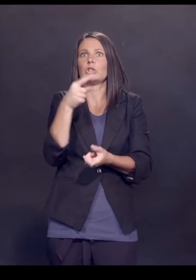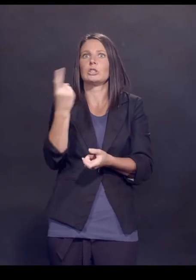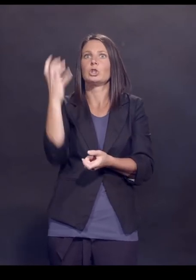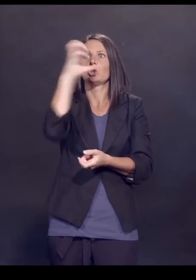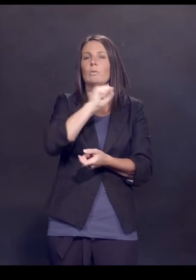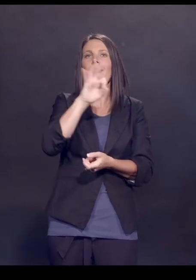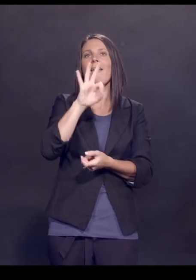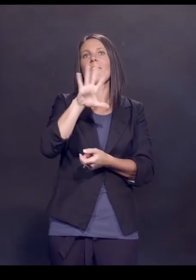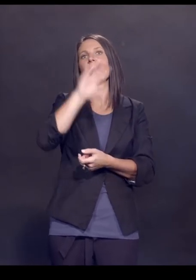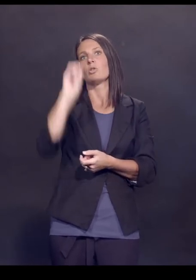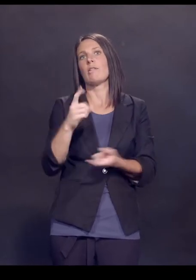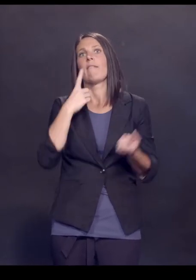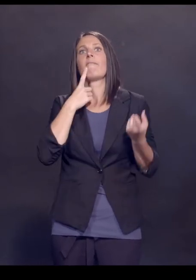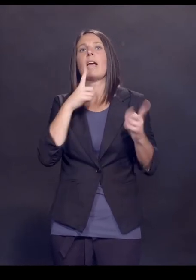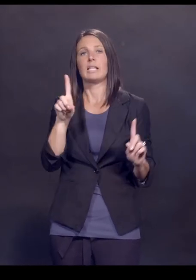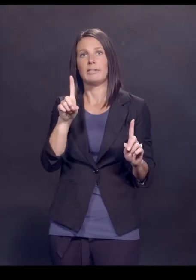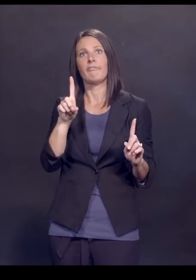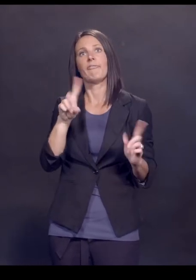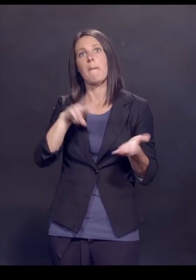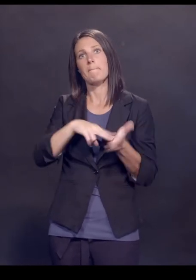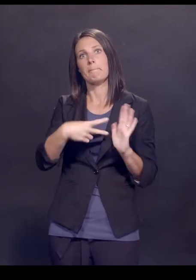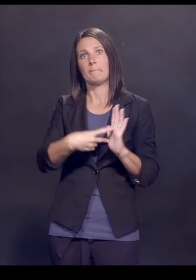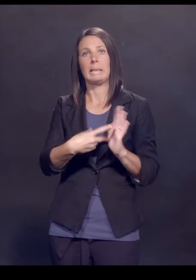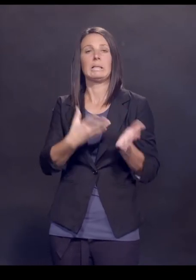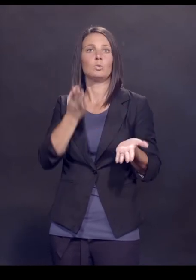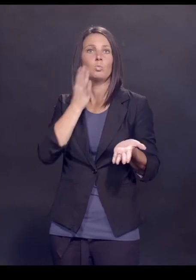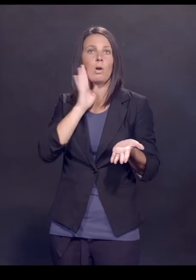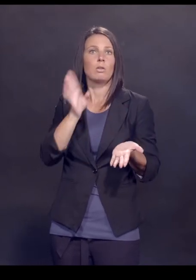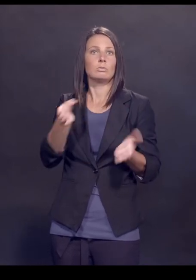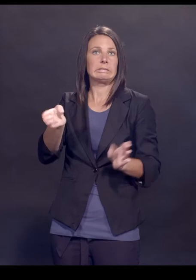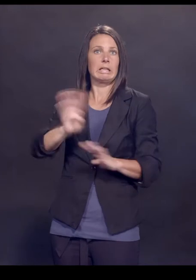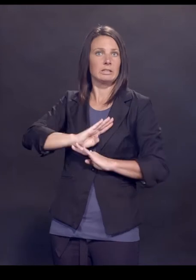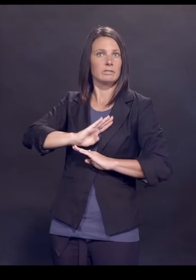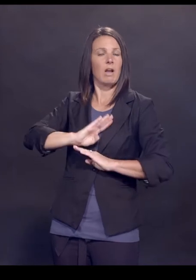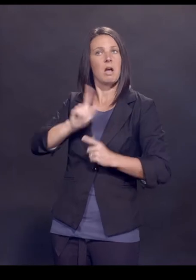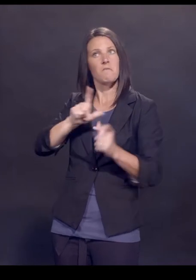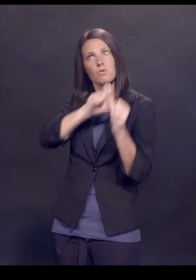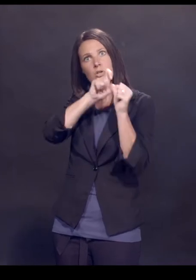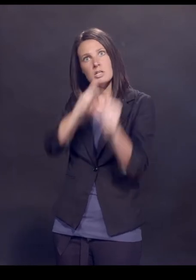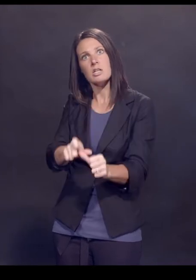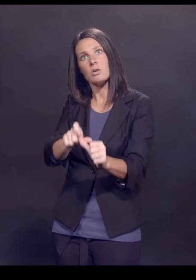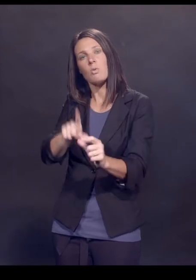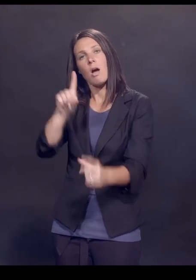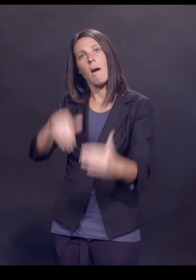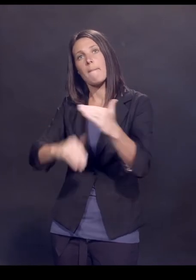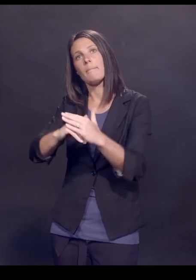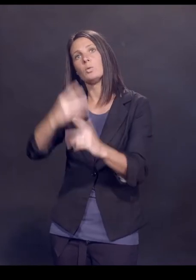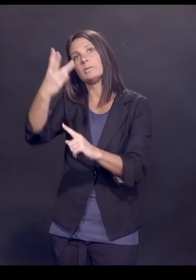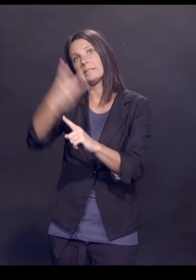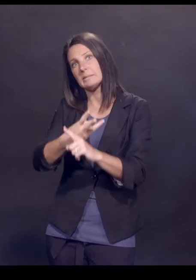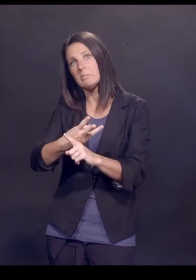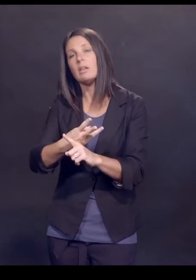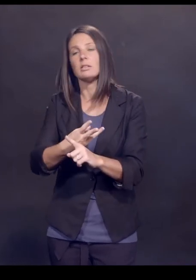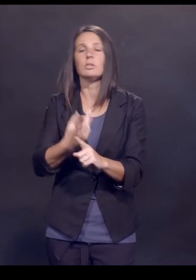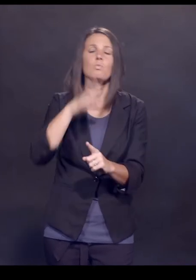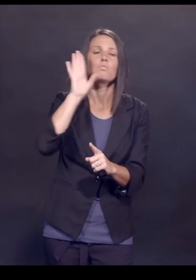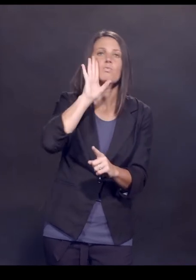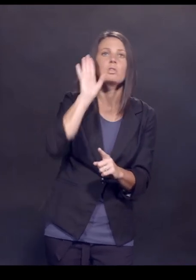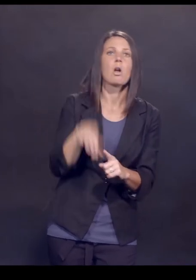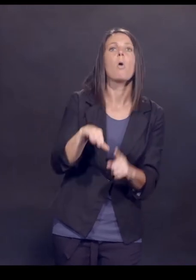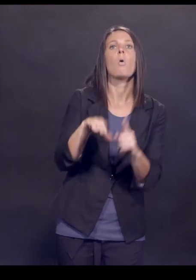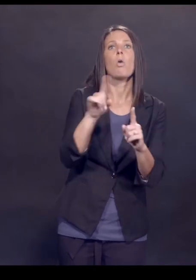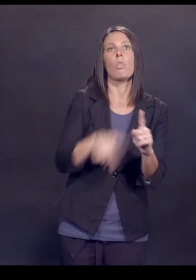95% efficacy is going to hold up for at least six months, a year, two years. And certainly, we know that